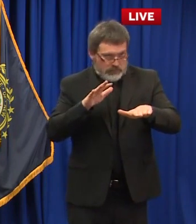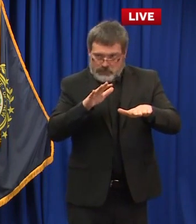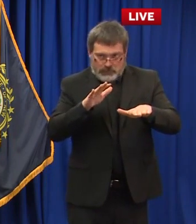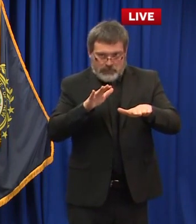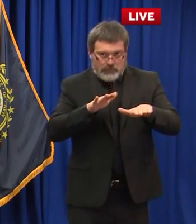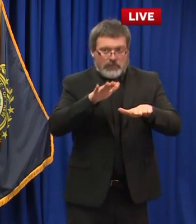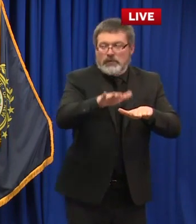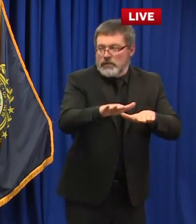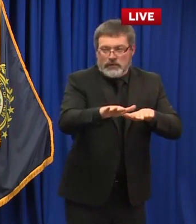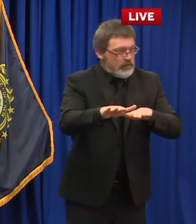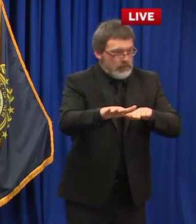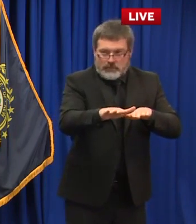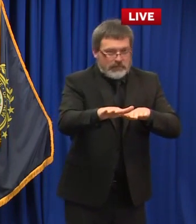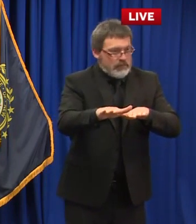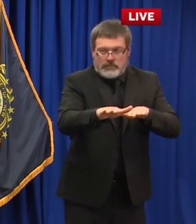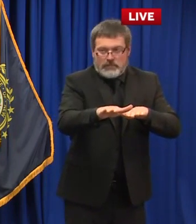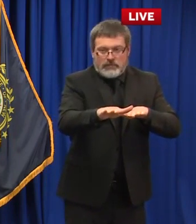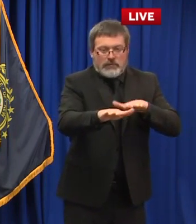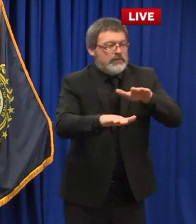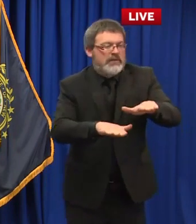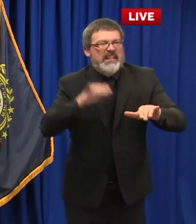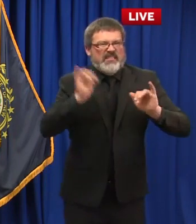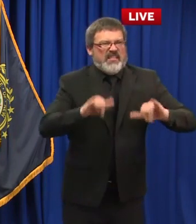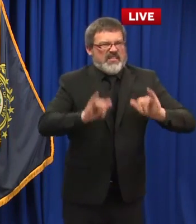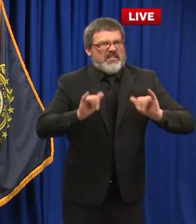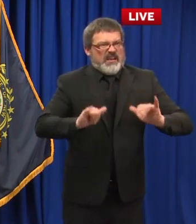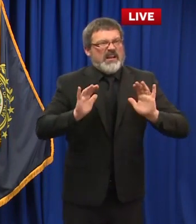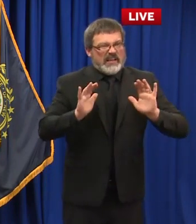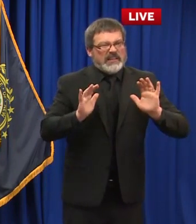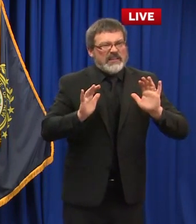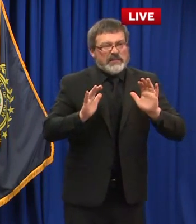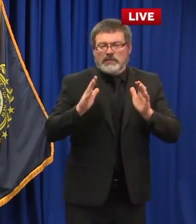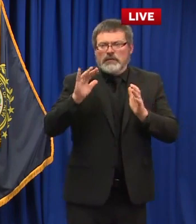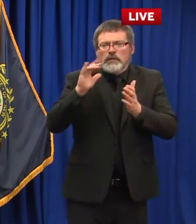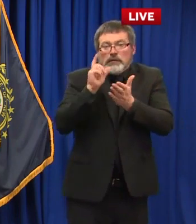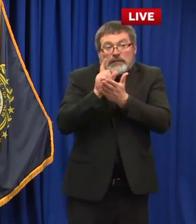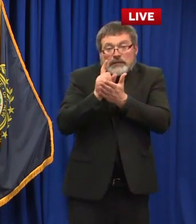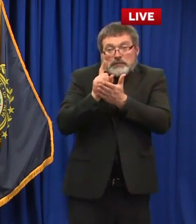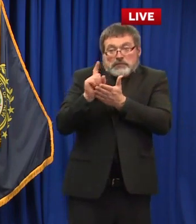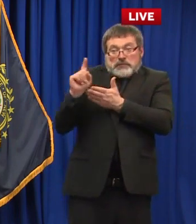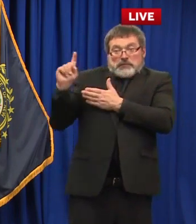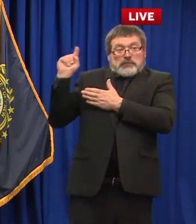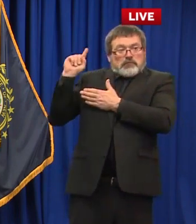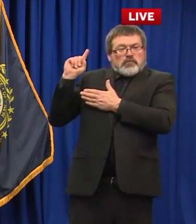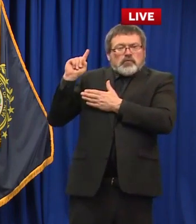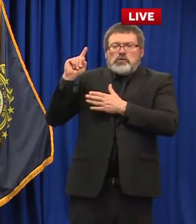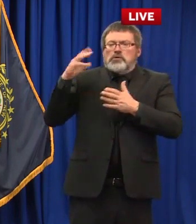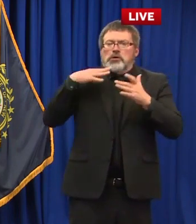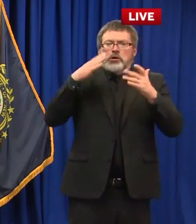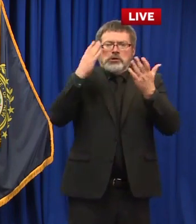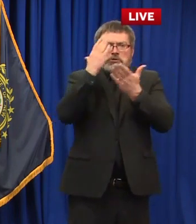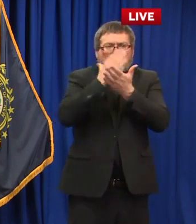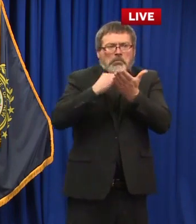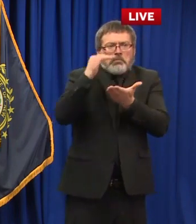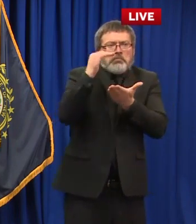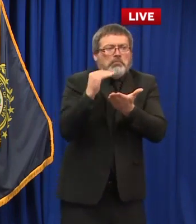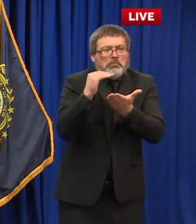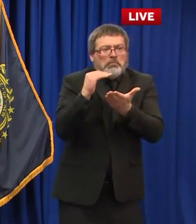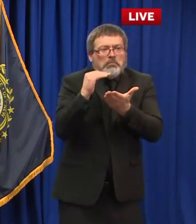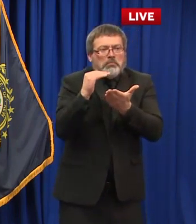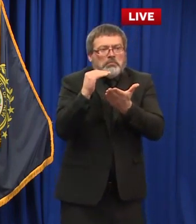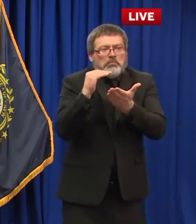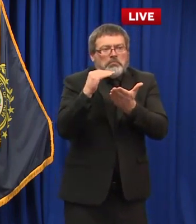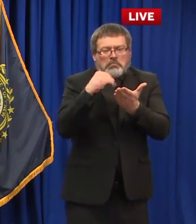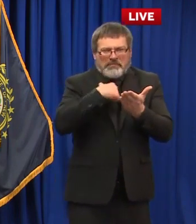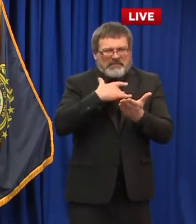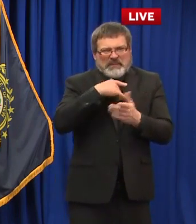the stay-at-home order i believe a week ago or so so again we want to make sure we have a couple weeks of data before we take the next step and by june 15th we'll have that